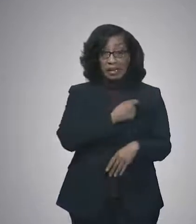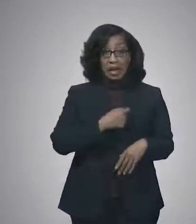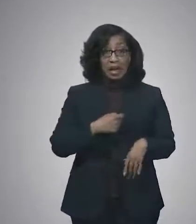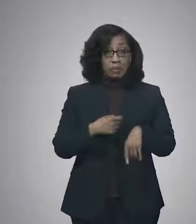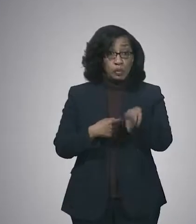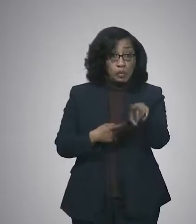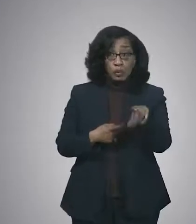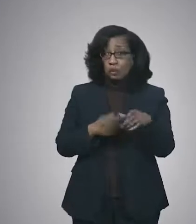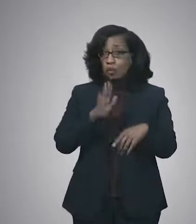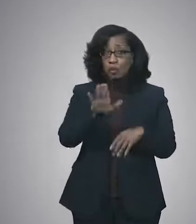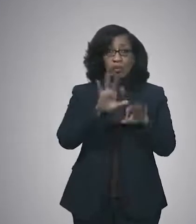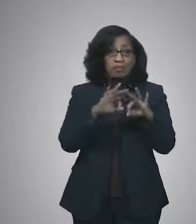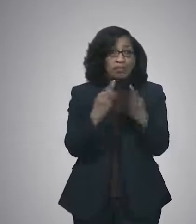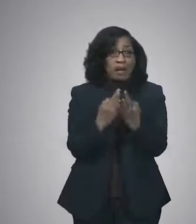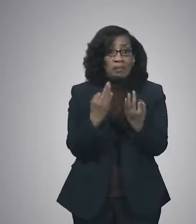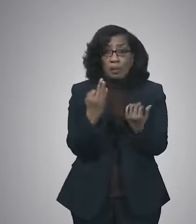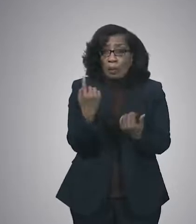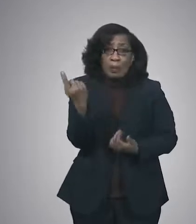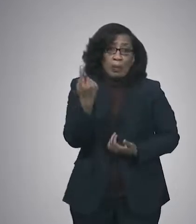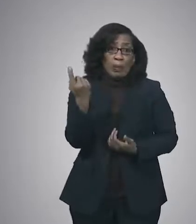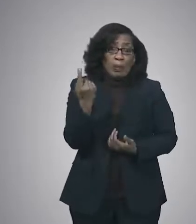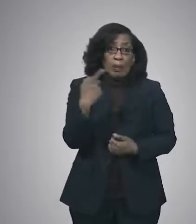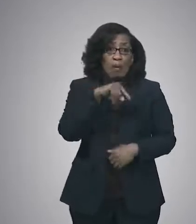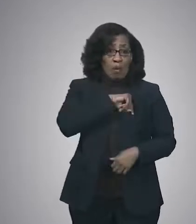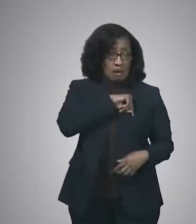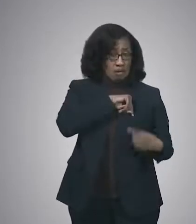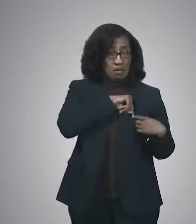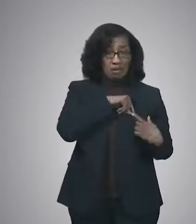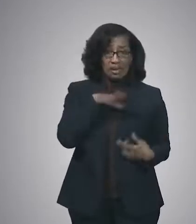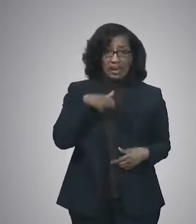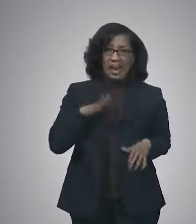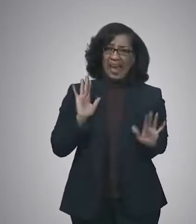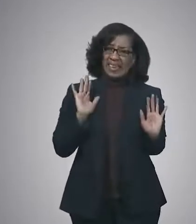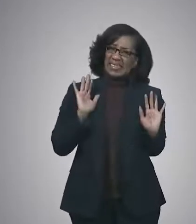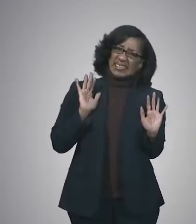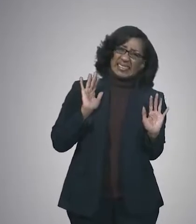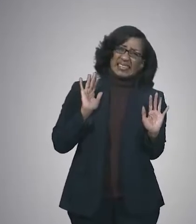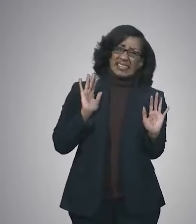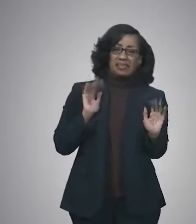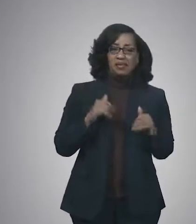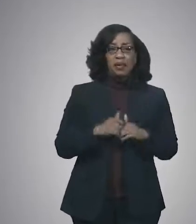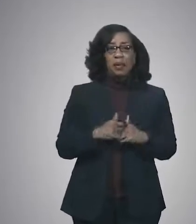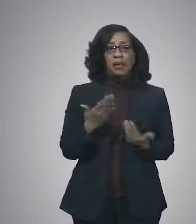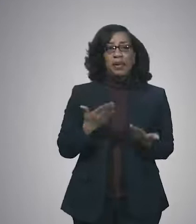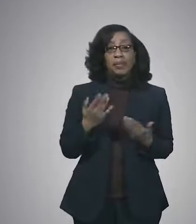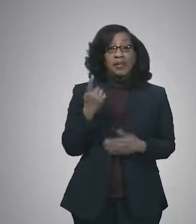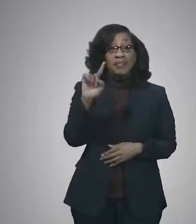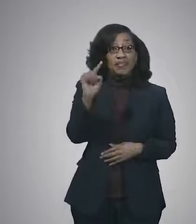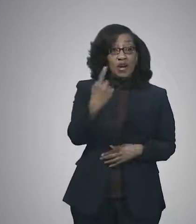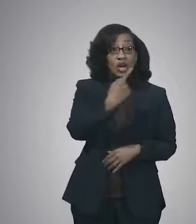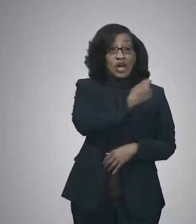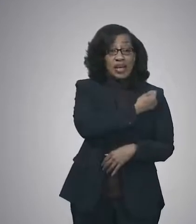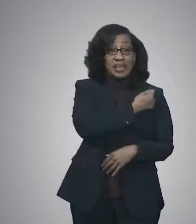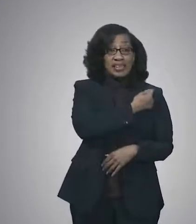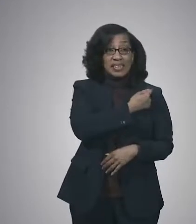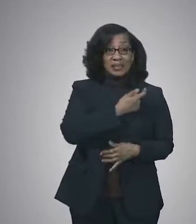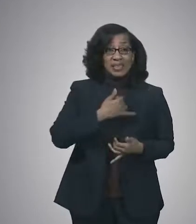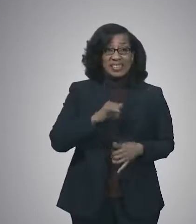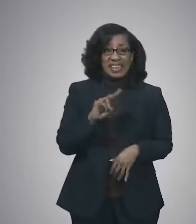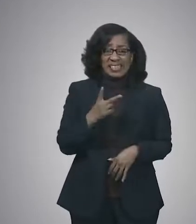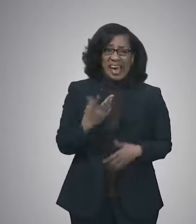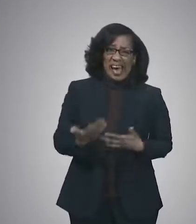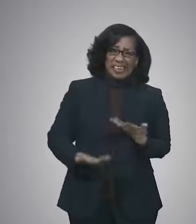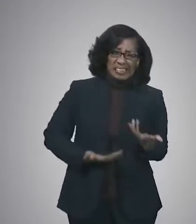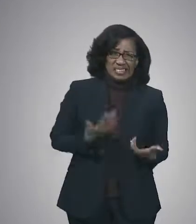that is eligible and has still not been vaccinated, or say you got your first dose, but still are on the fence about that second